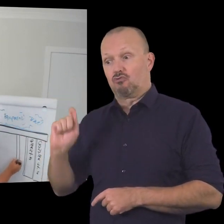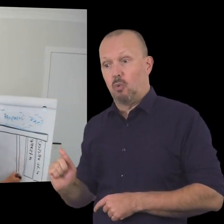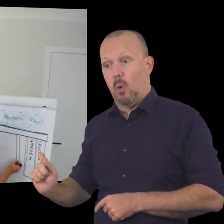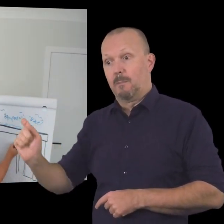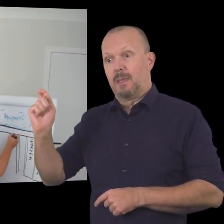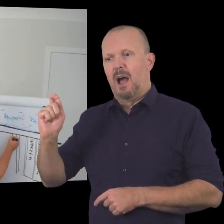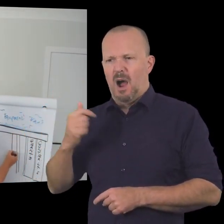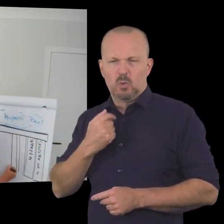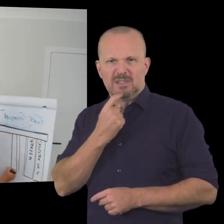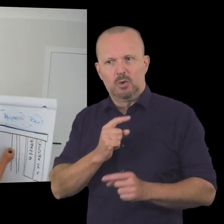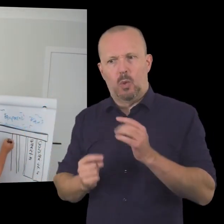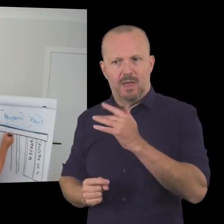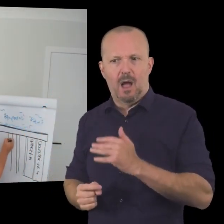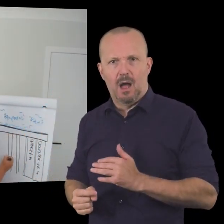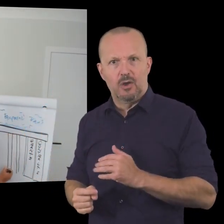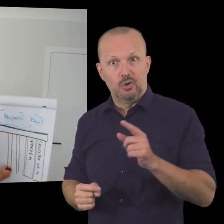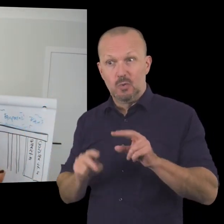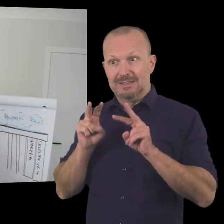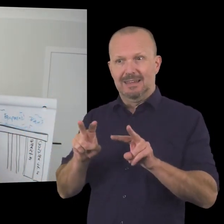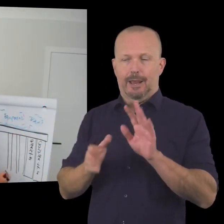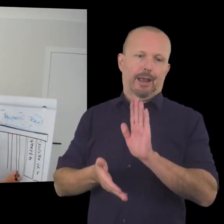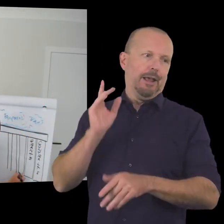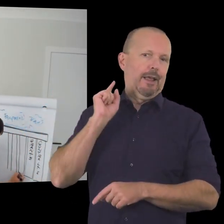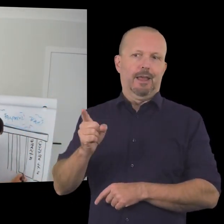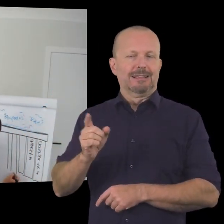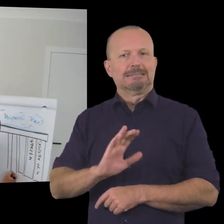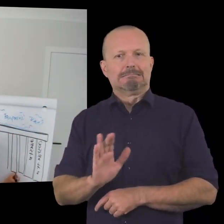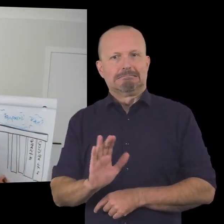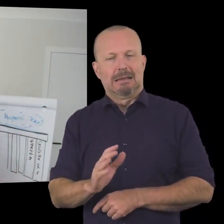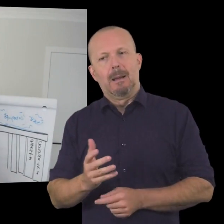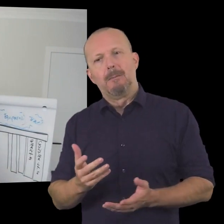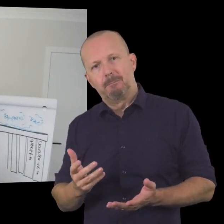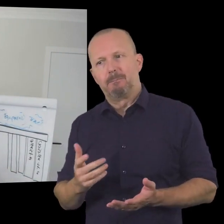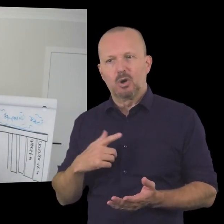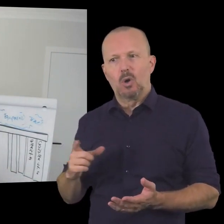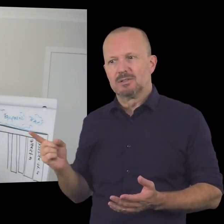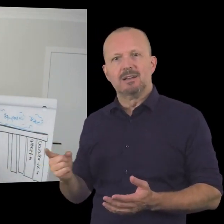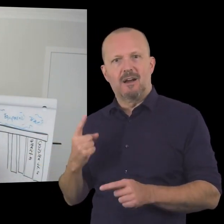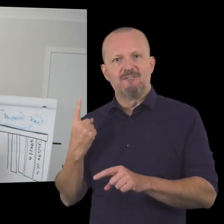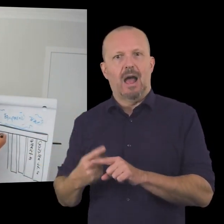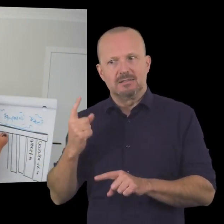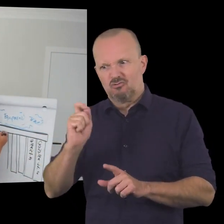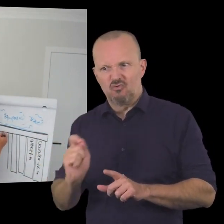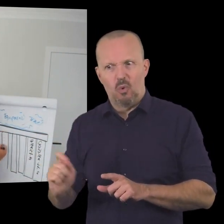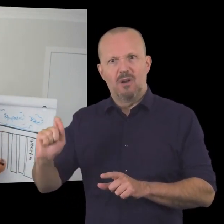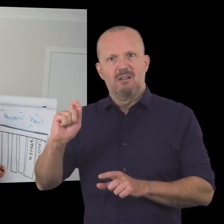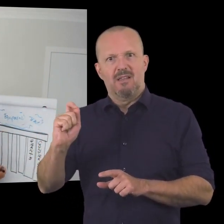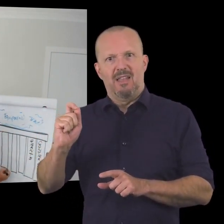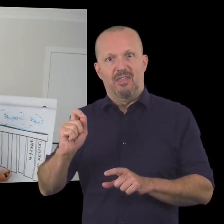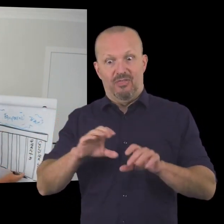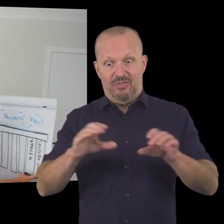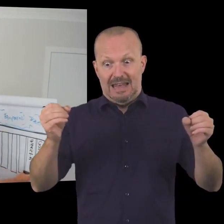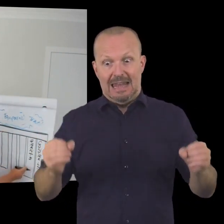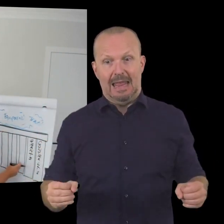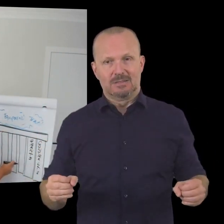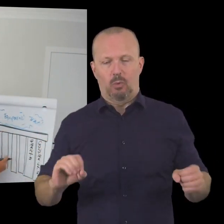to say as i draw because the faster i draw uh the less uniform the table legs